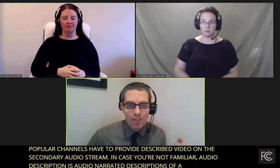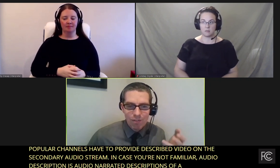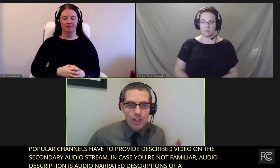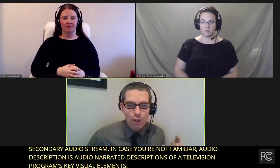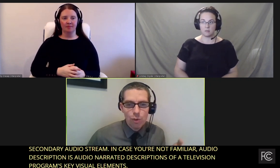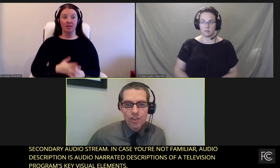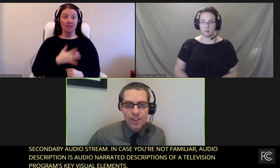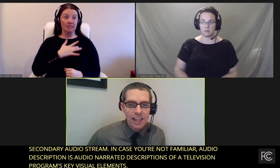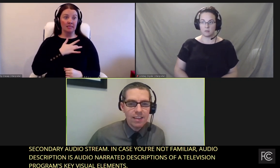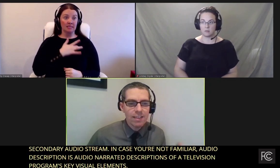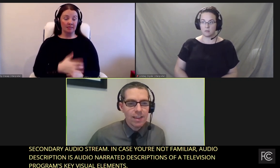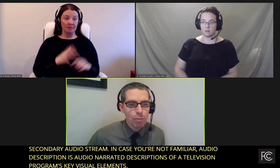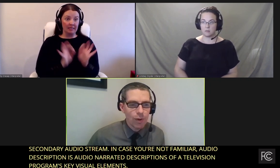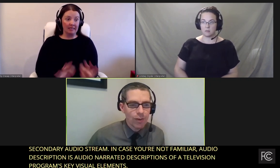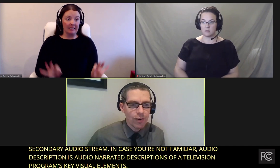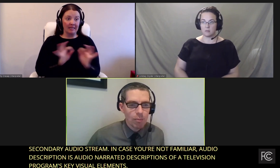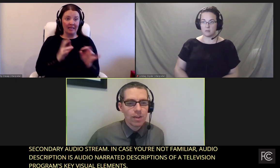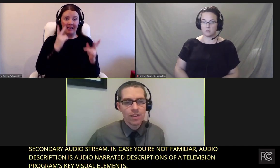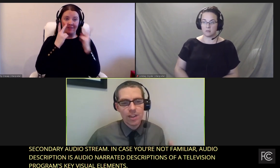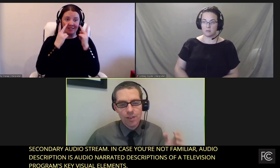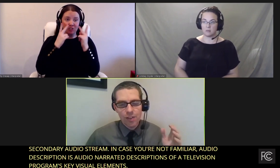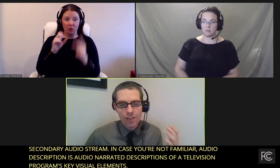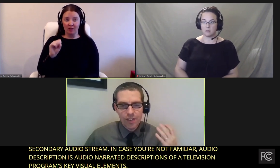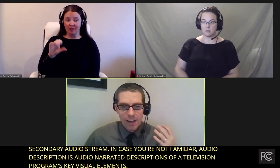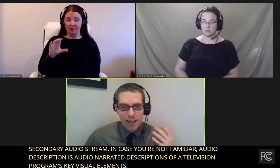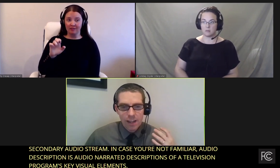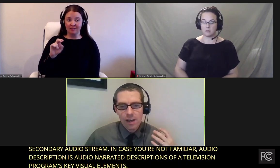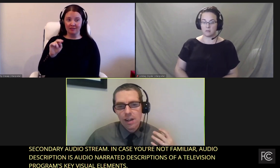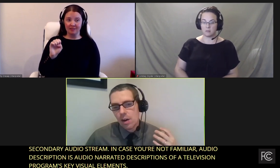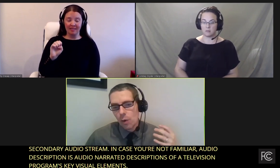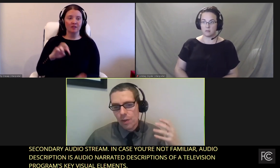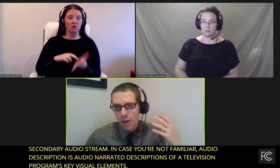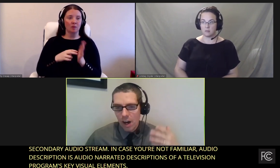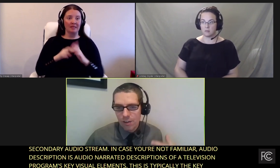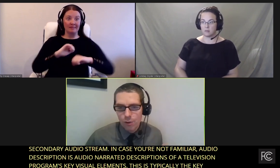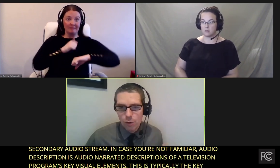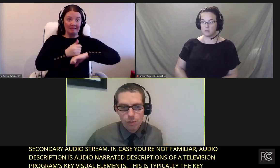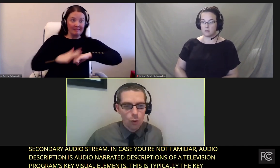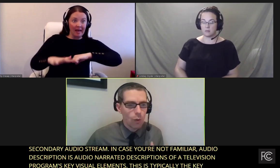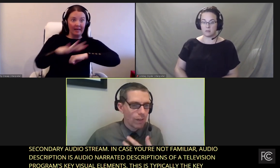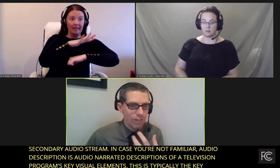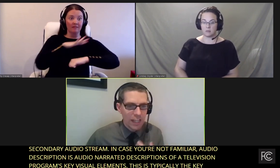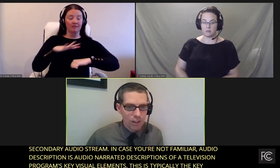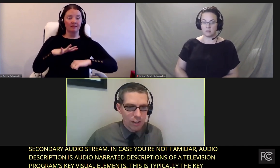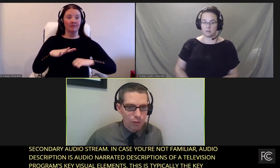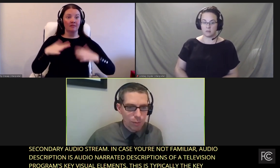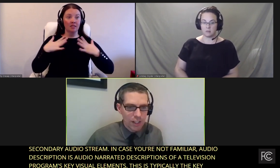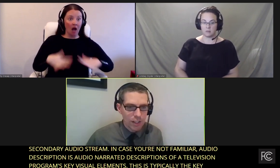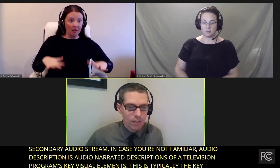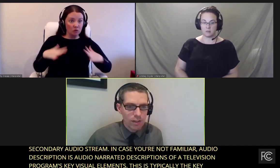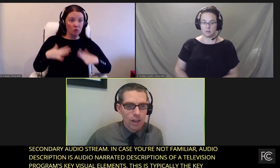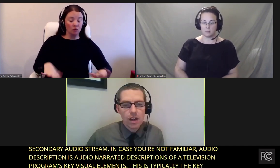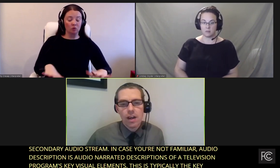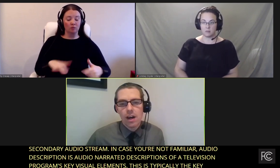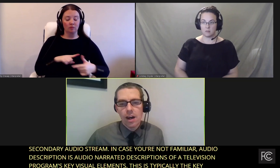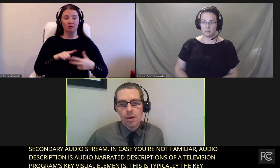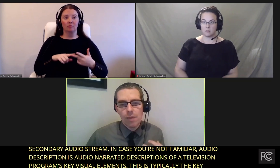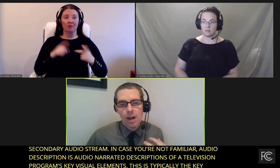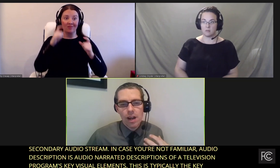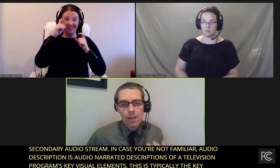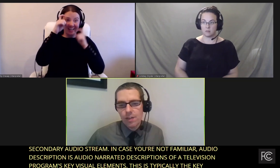visual scenes in a program, such as the setting, or the costumes, or the facial expressions.